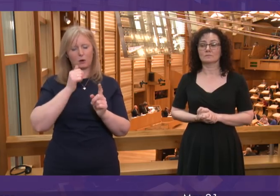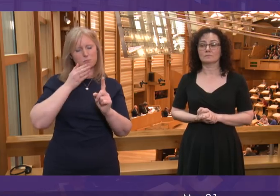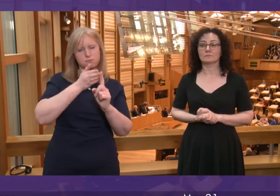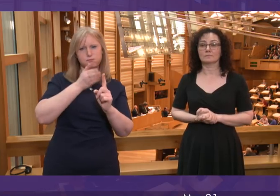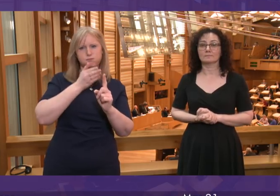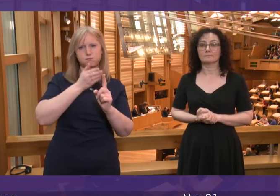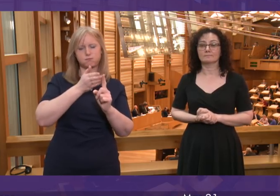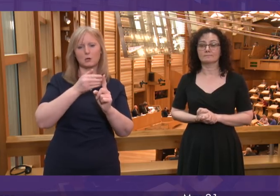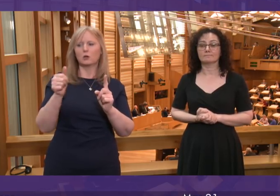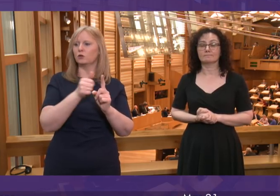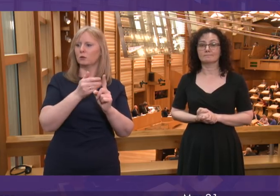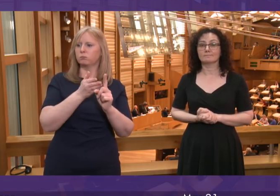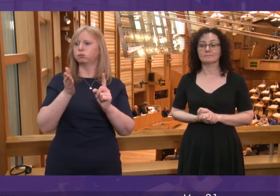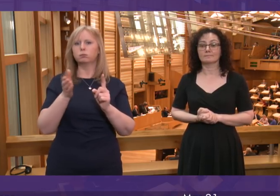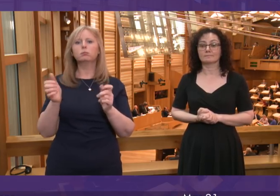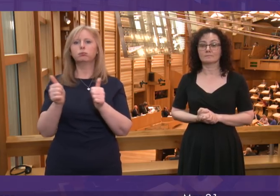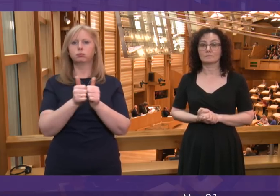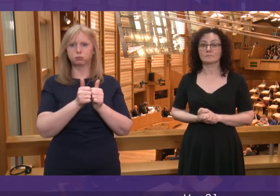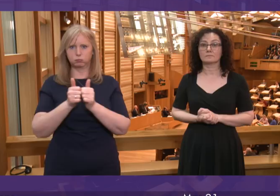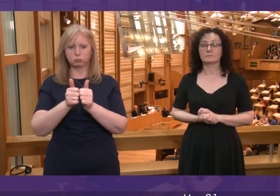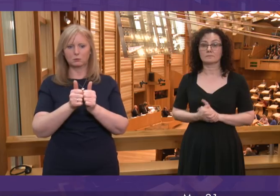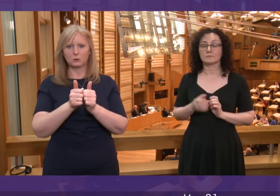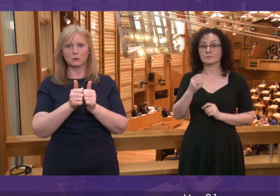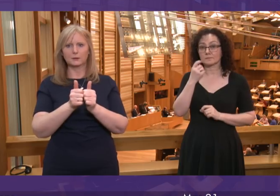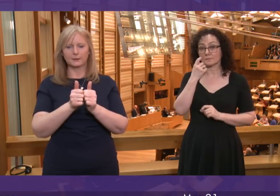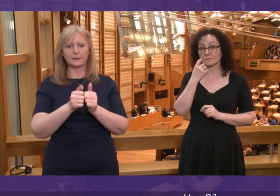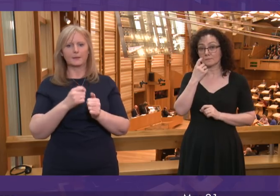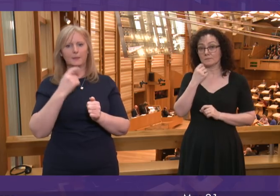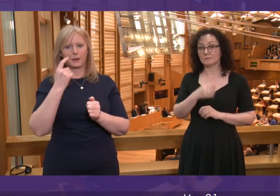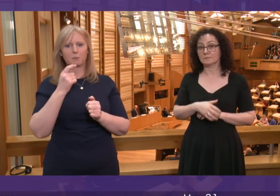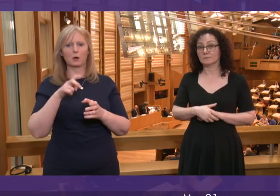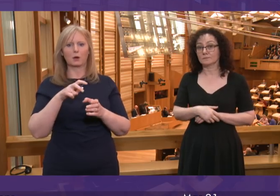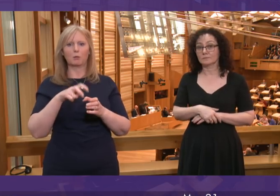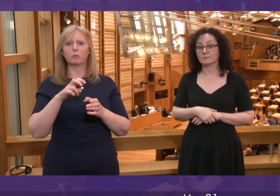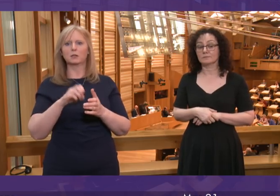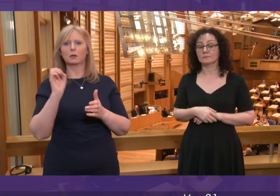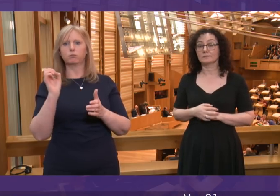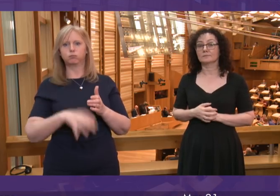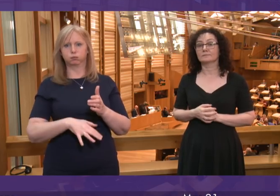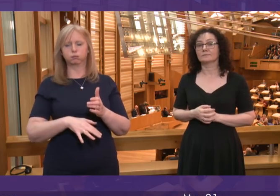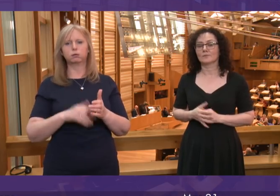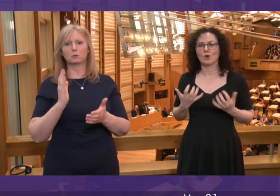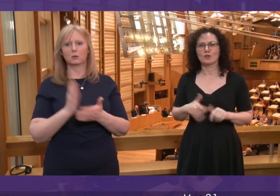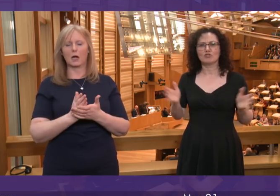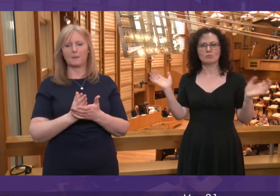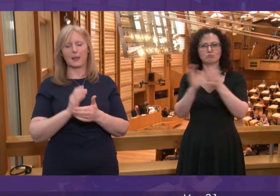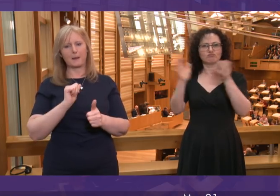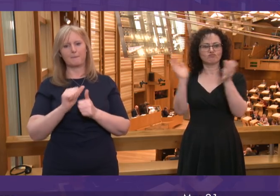in our own party and if necessary, dumping Brexit completely. That would be in the best interests of the country.